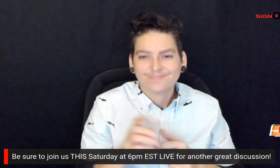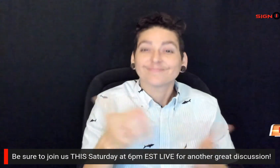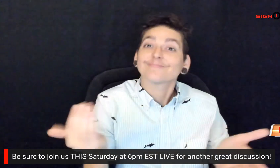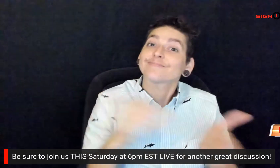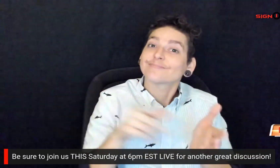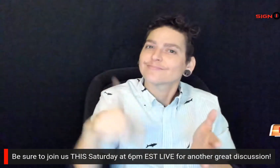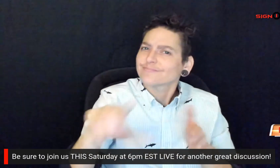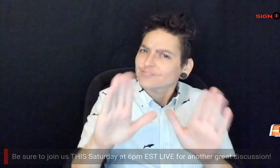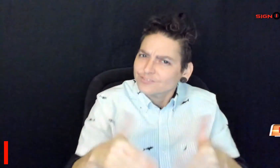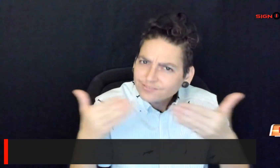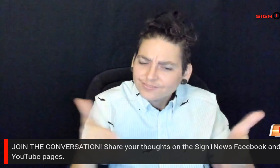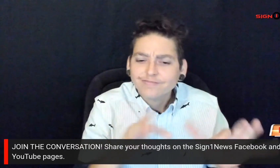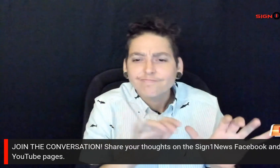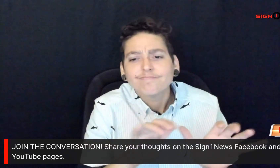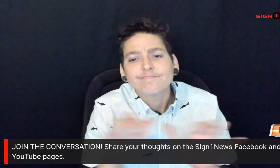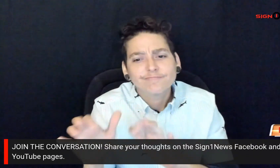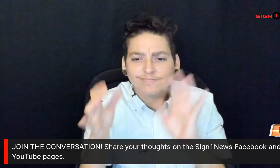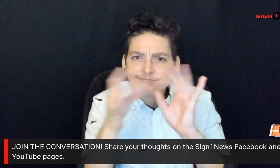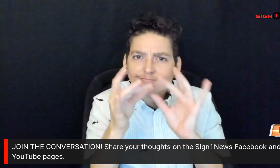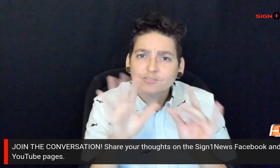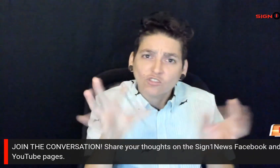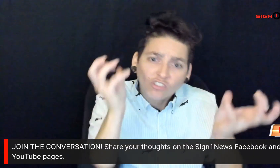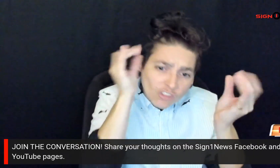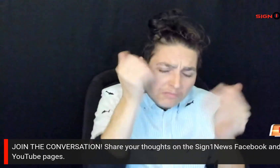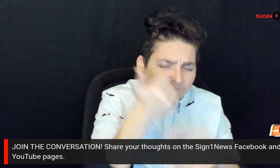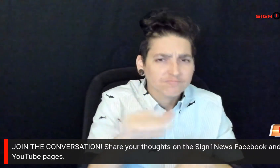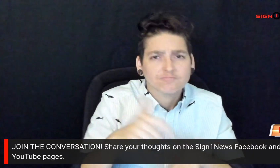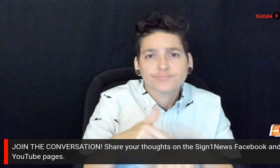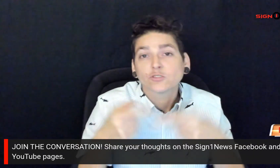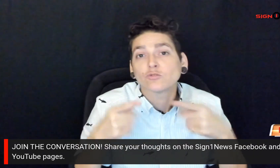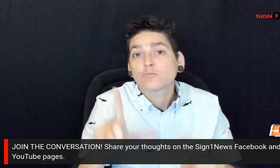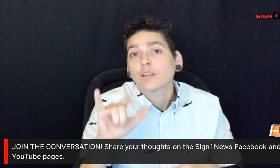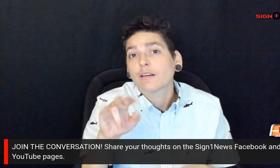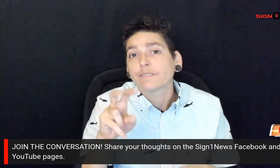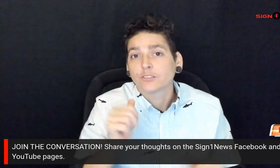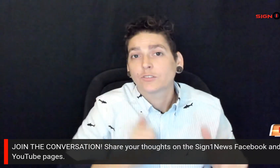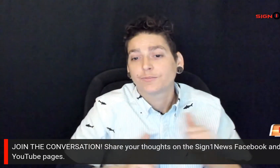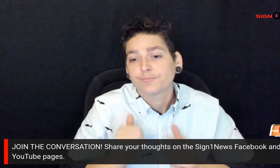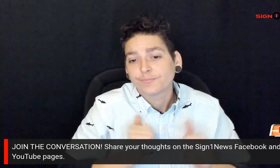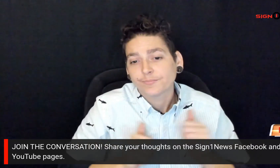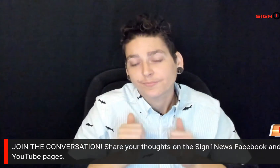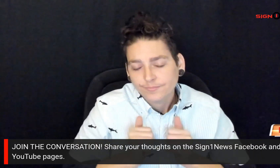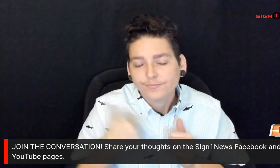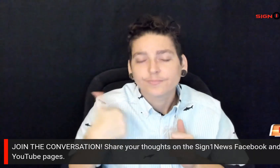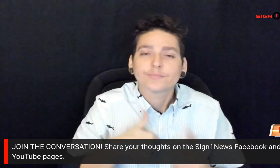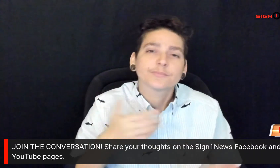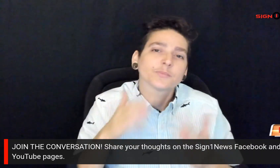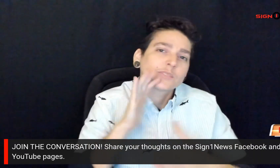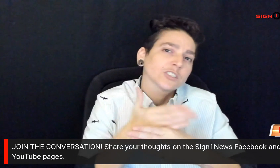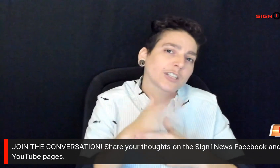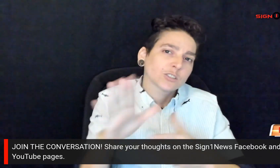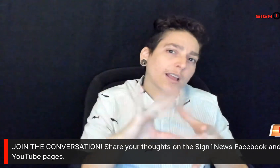Again, be sure to post your thoughts and comments at any time during any of the live shows. We might even share your comment.